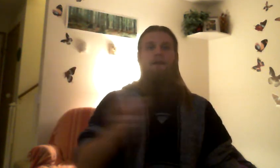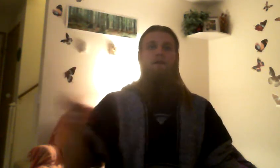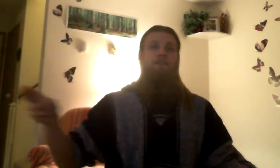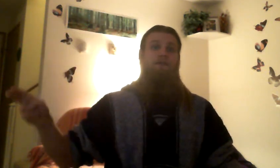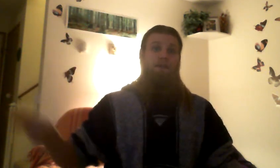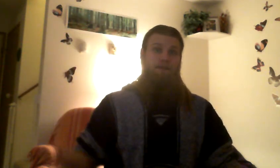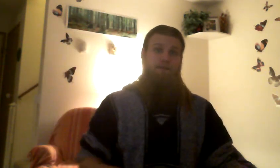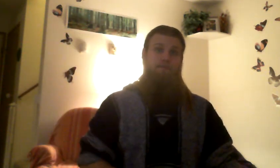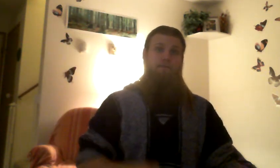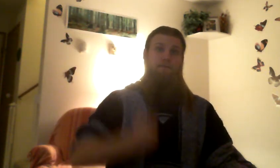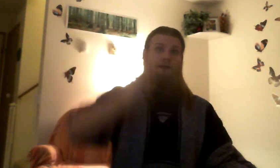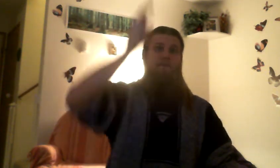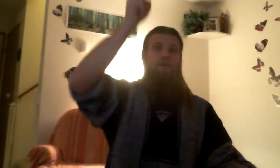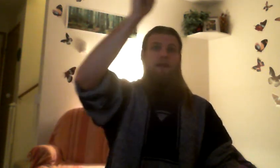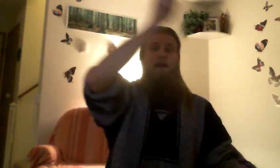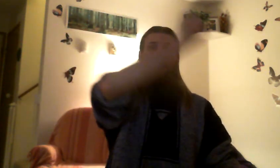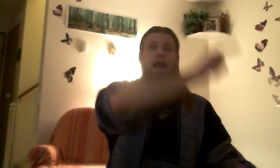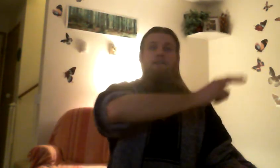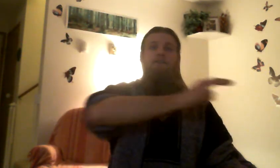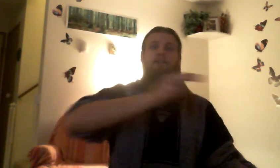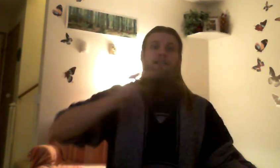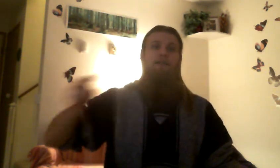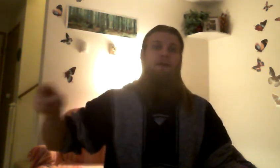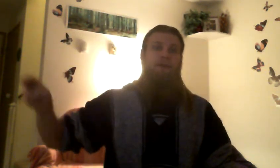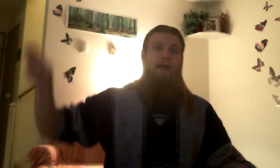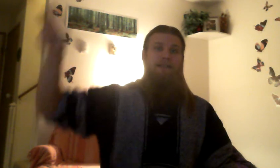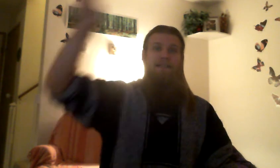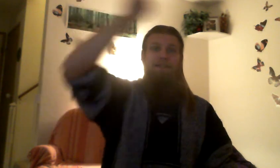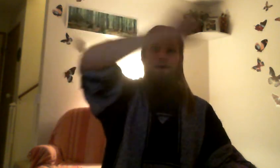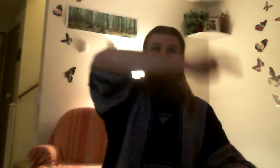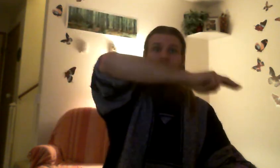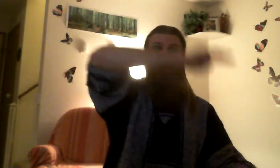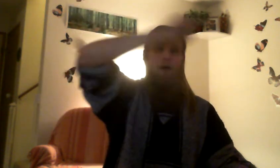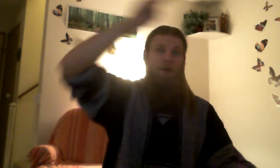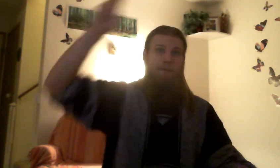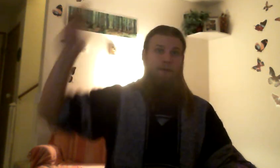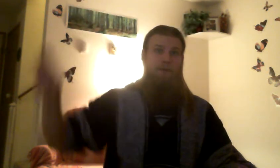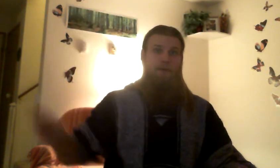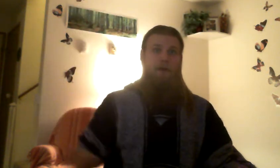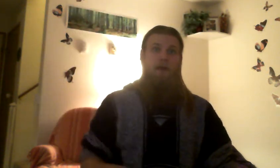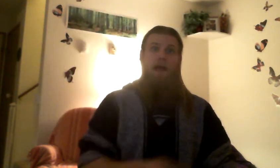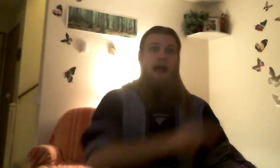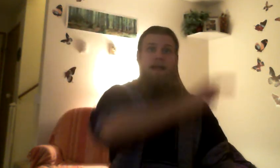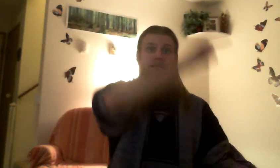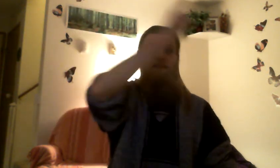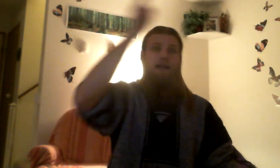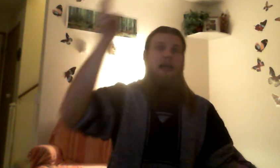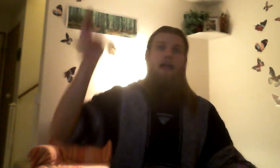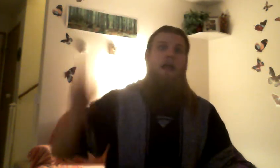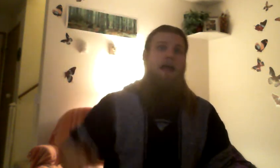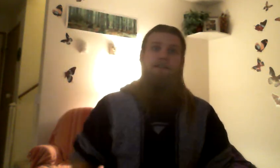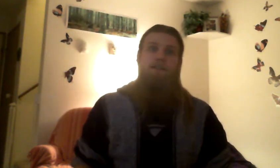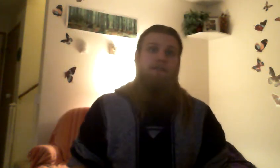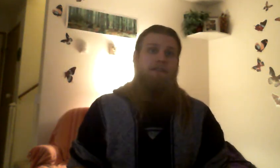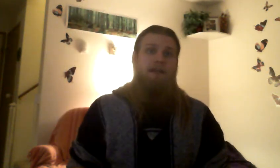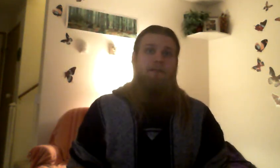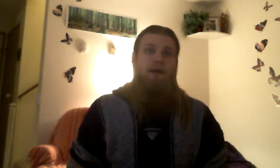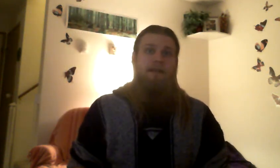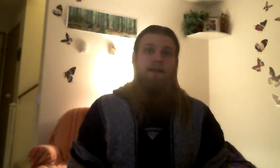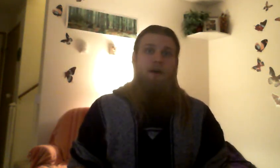hold your focus. Right? And so just keep on practicing. Don't give up hope. Our eyes, our eyes and our whole entire body can